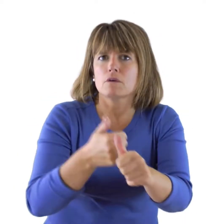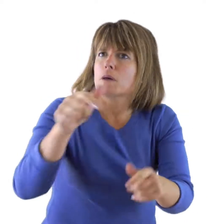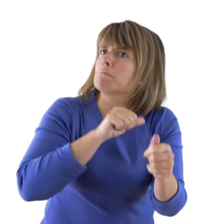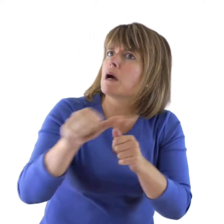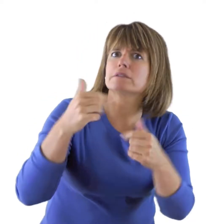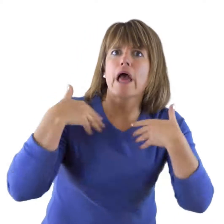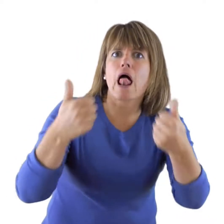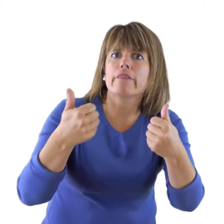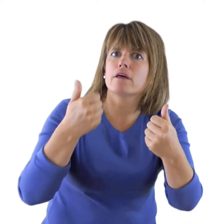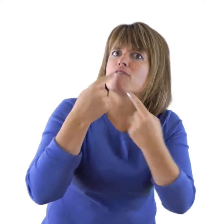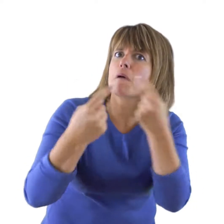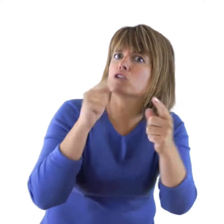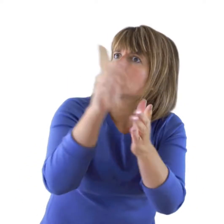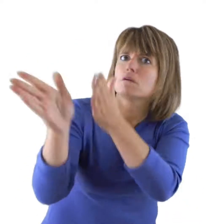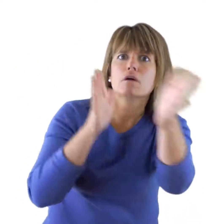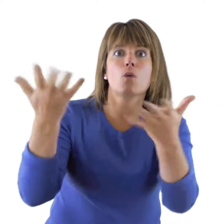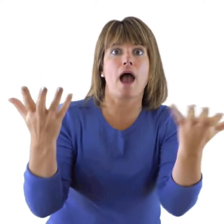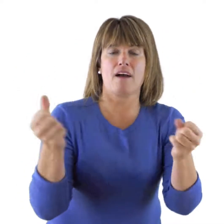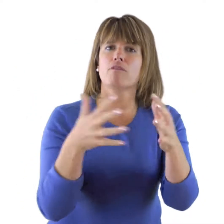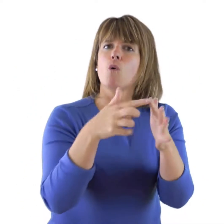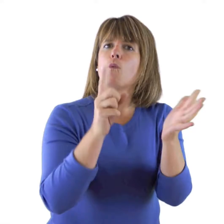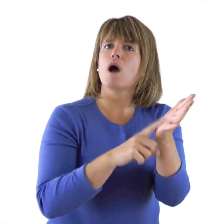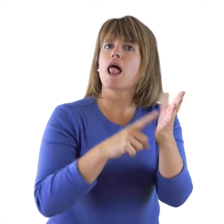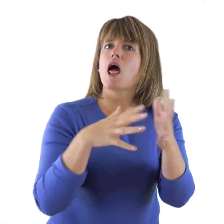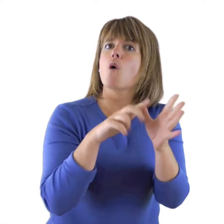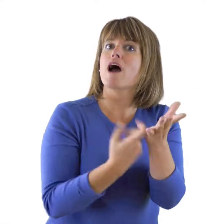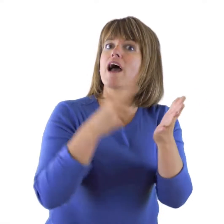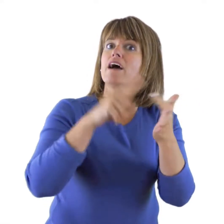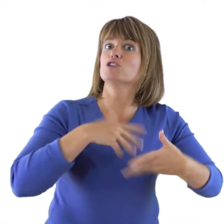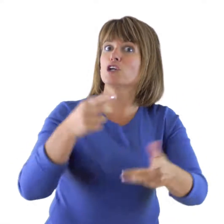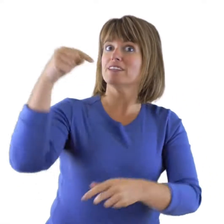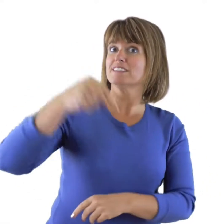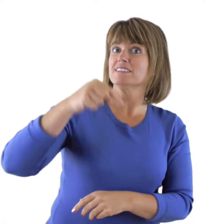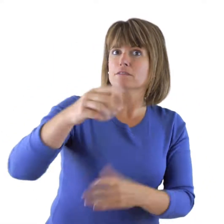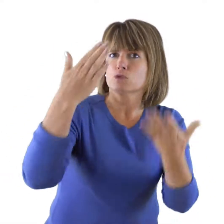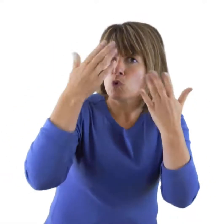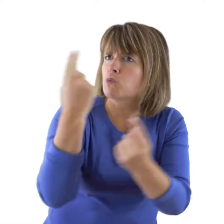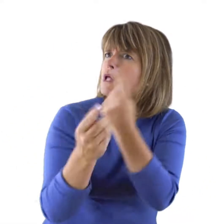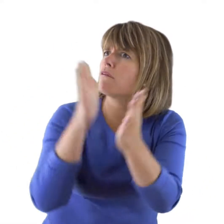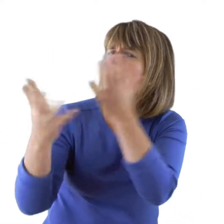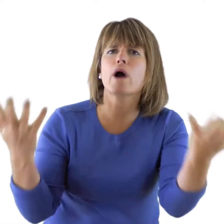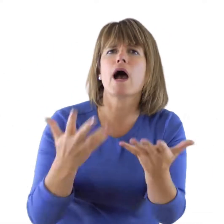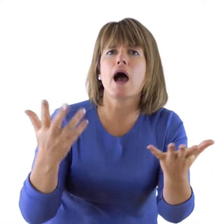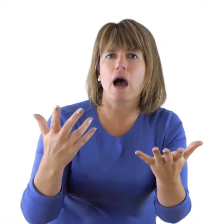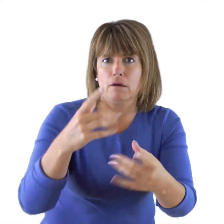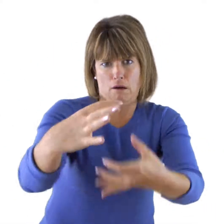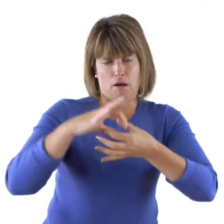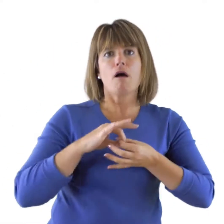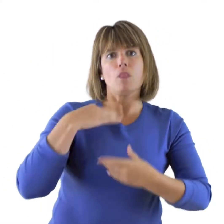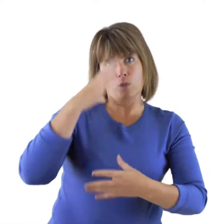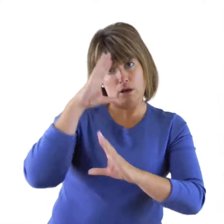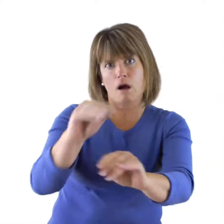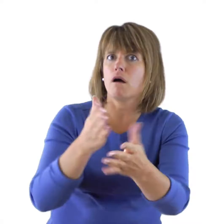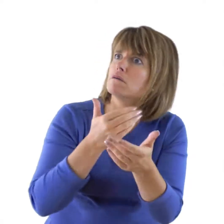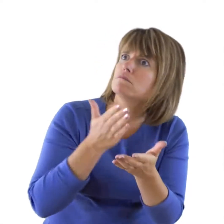here to support you to find health information in the area by using our well aware service. If you don't know where to go